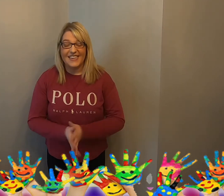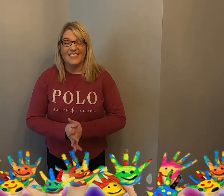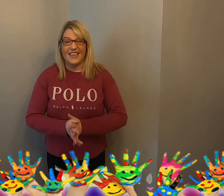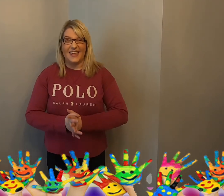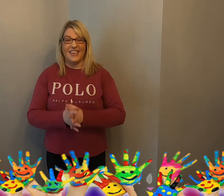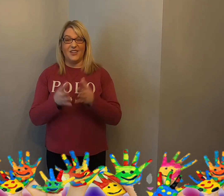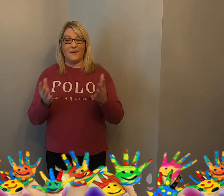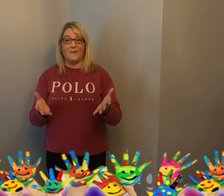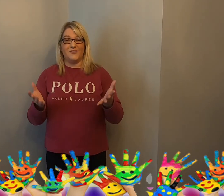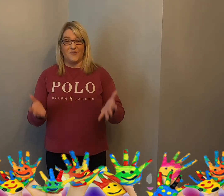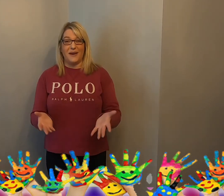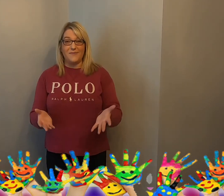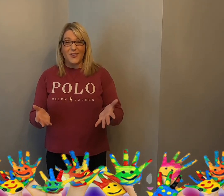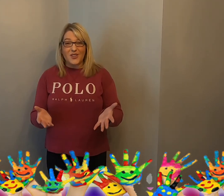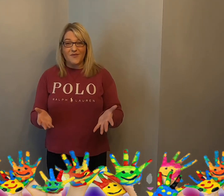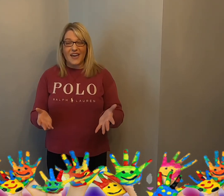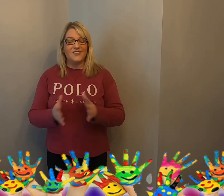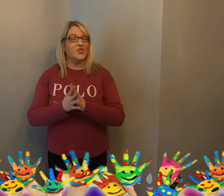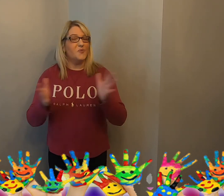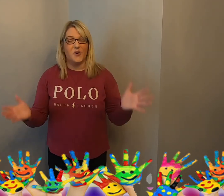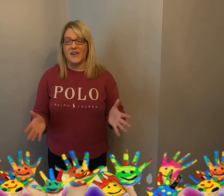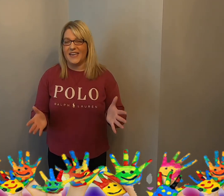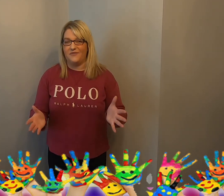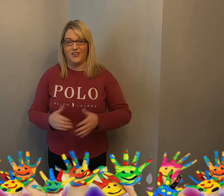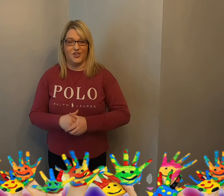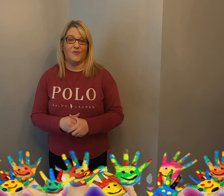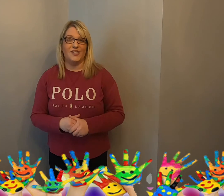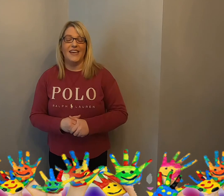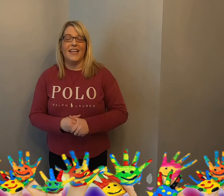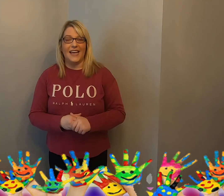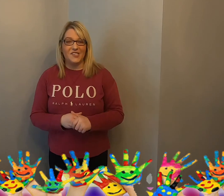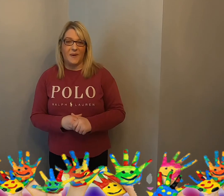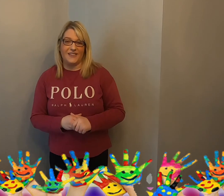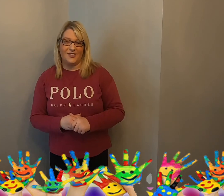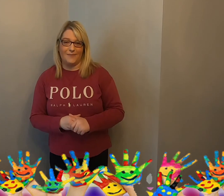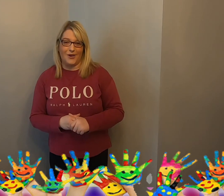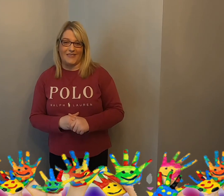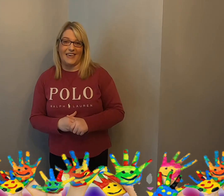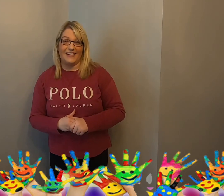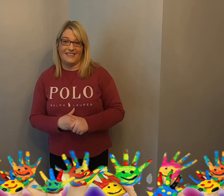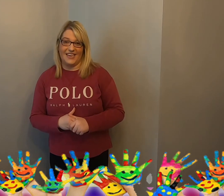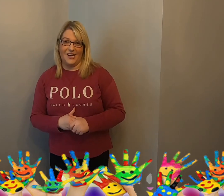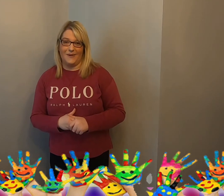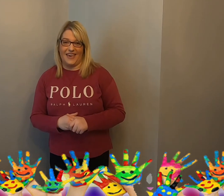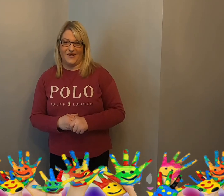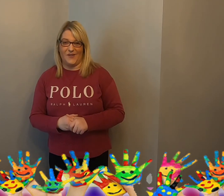Do you think you'll be able to remember all of that? Don't worry if you don't. Let's put it to the music and see how we get on.